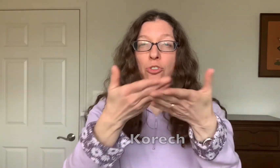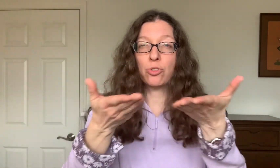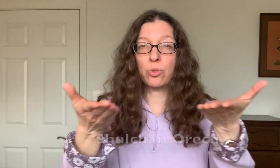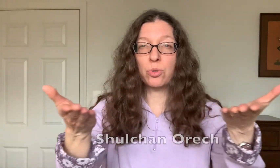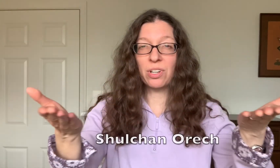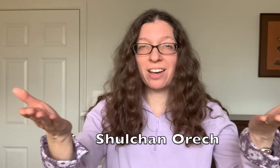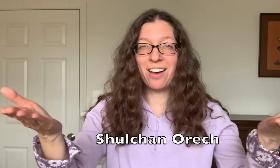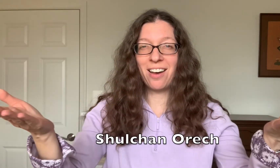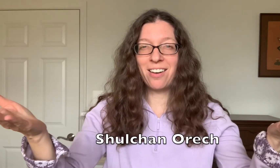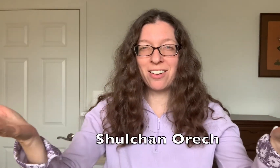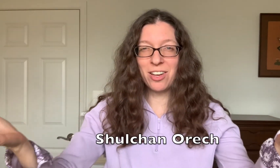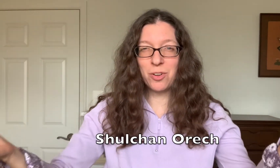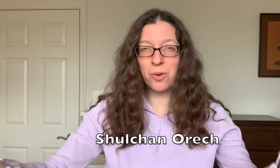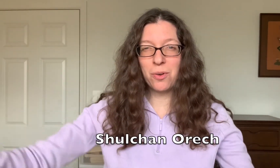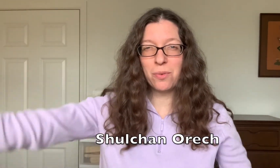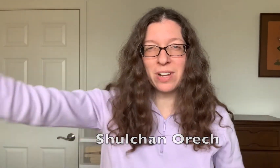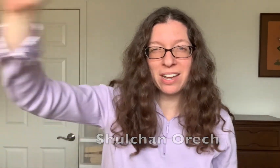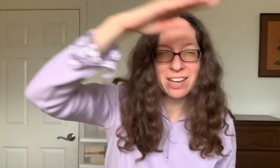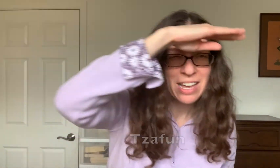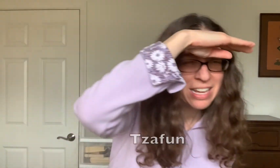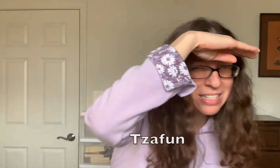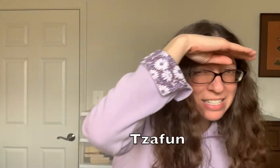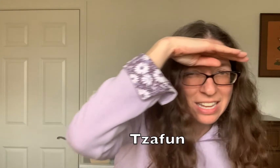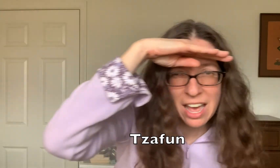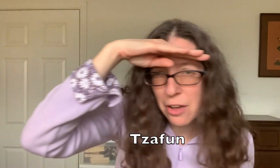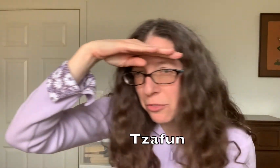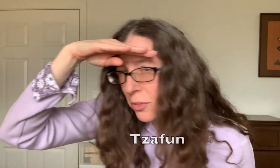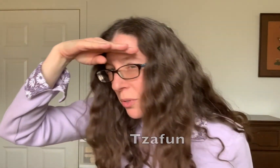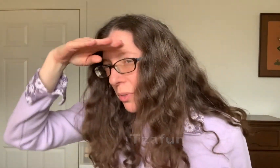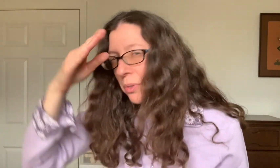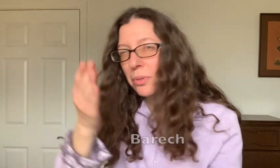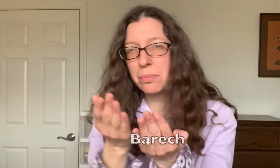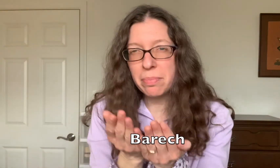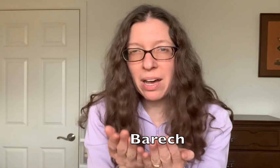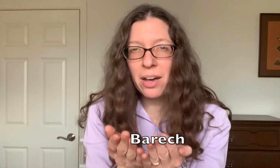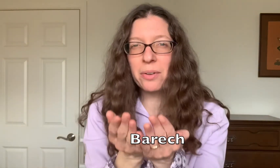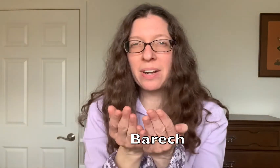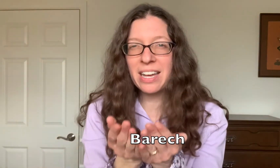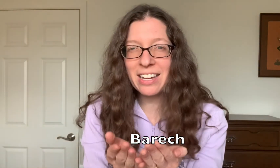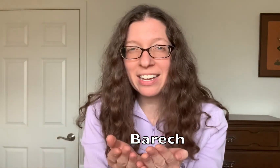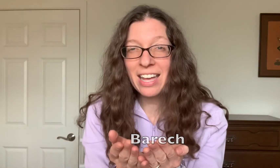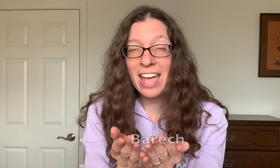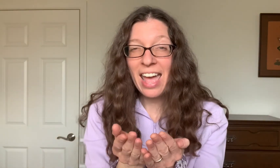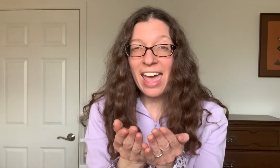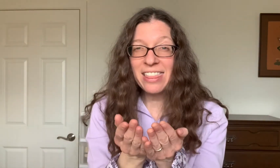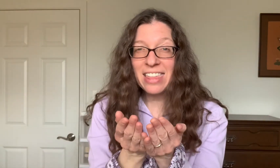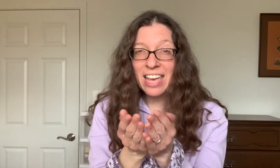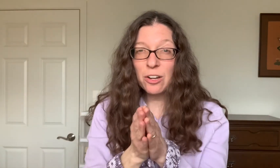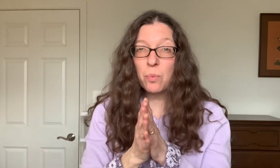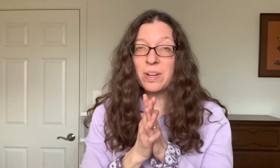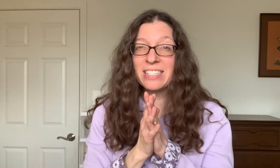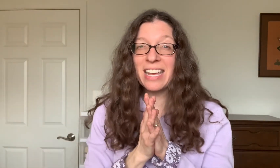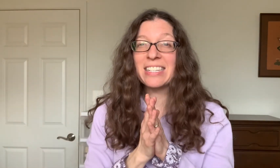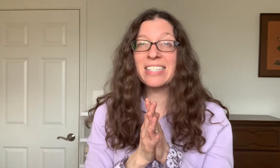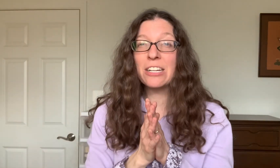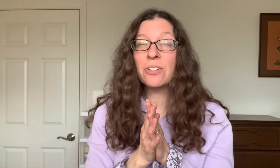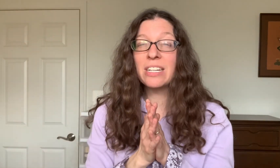Shulchan Orech, Tzafun Barech. And then we say a series